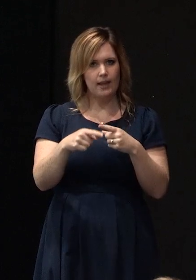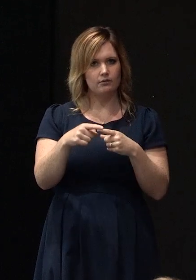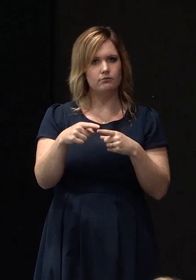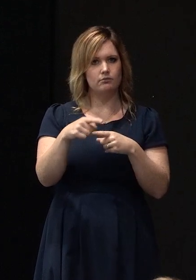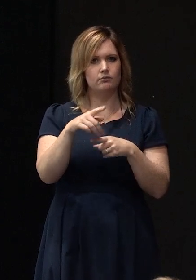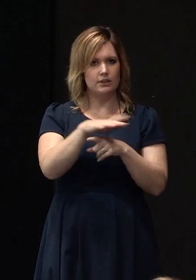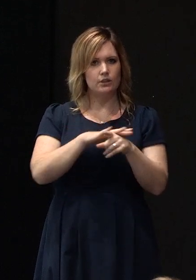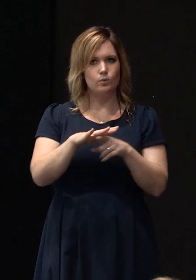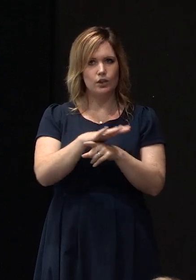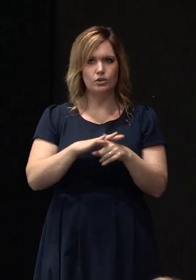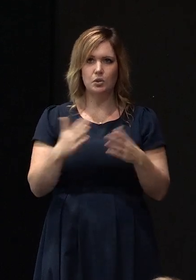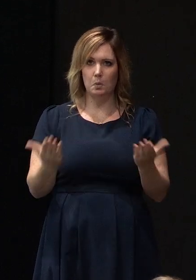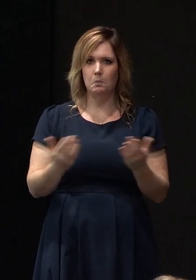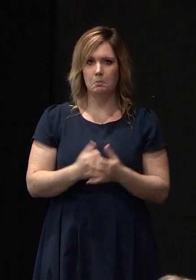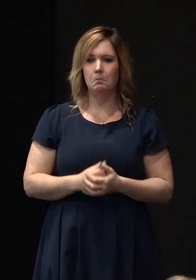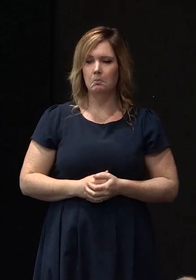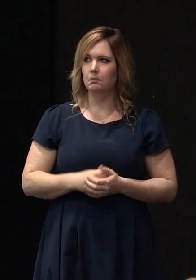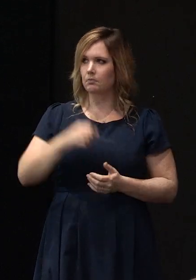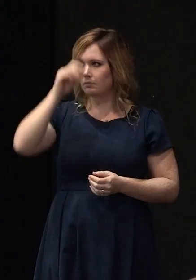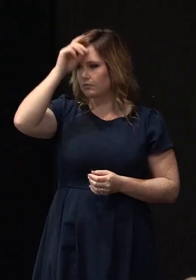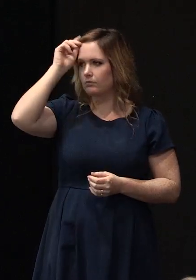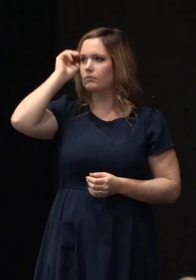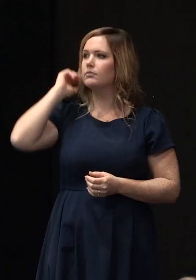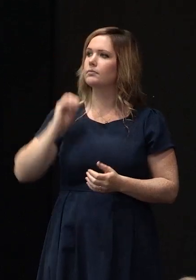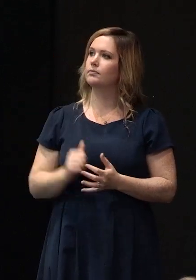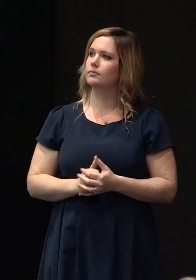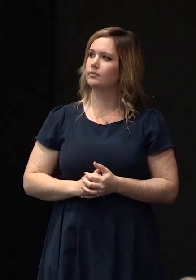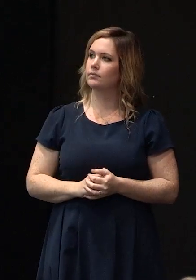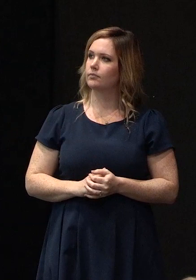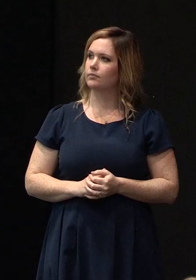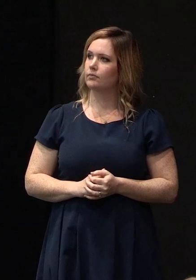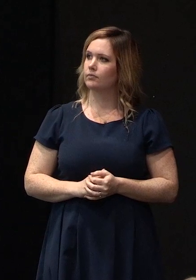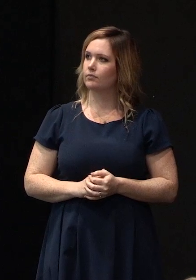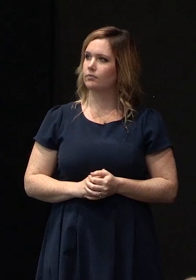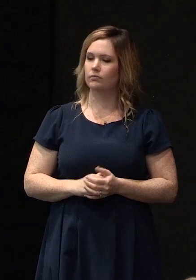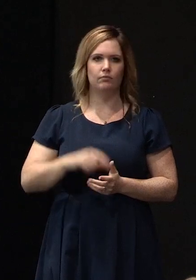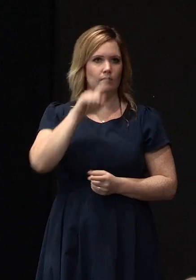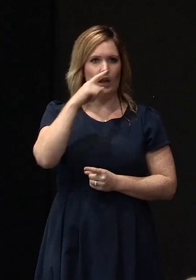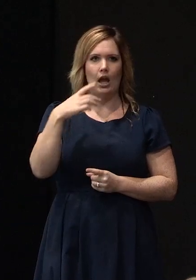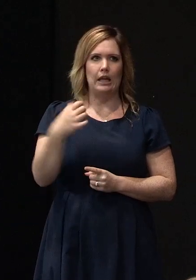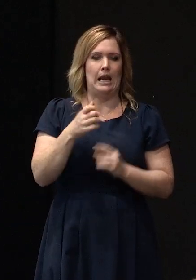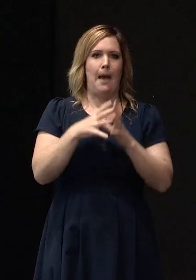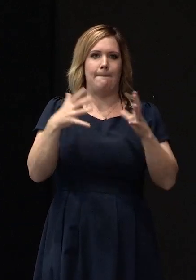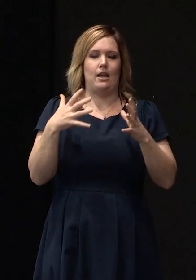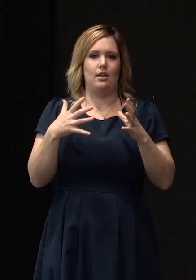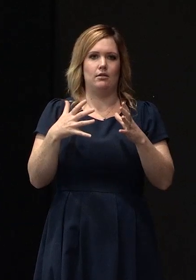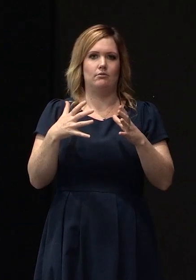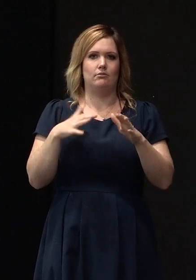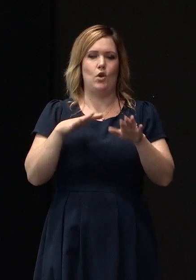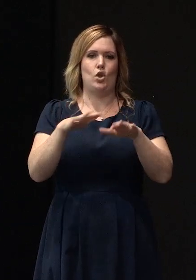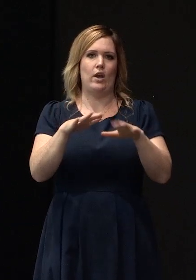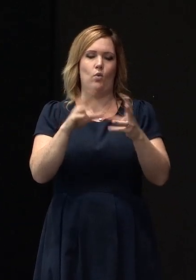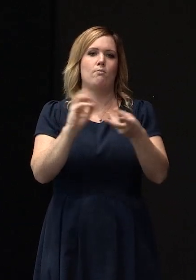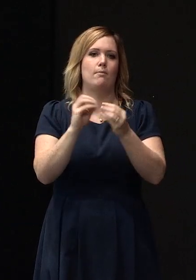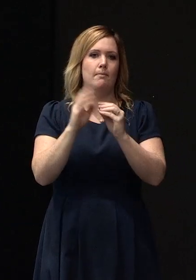so you know you won't get a bigger event than what you've already had so the foundations have proved